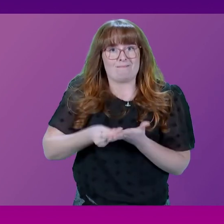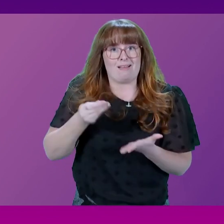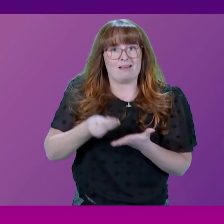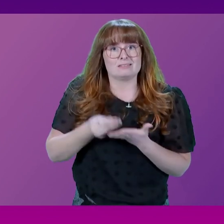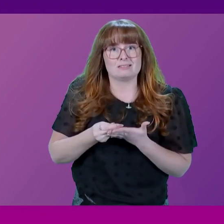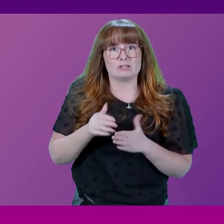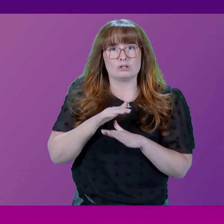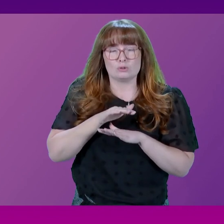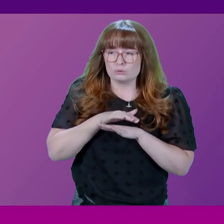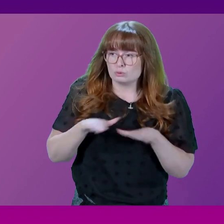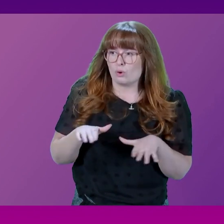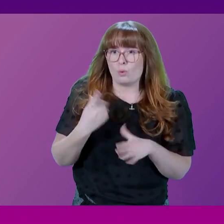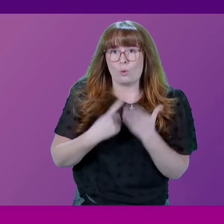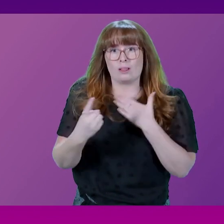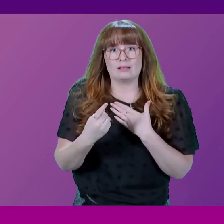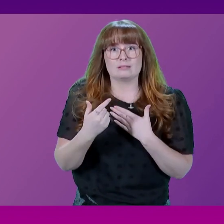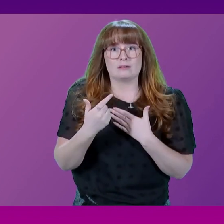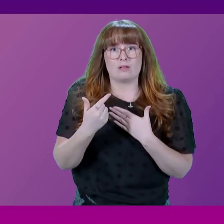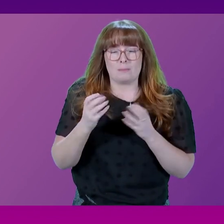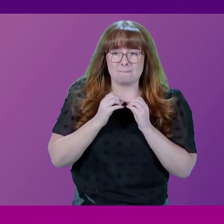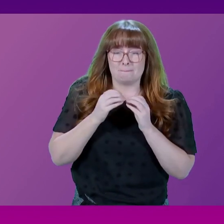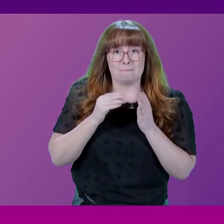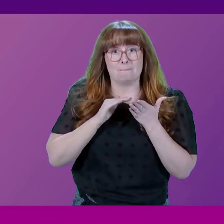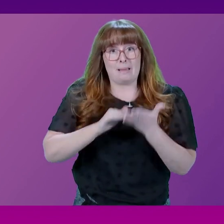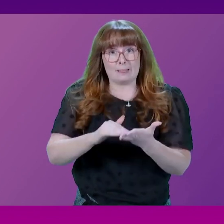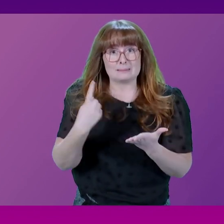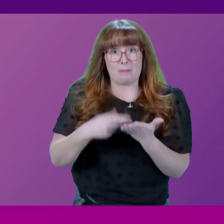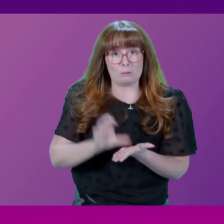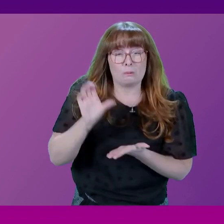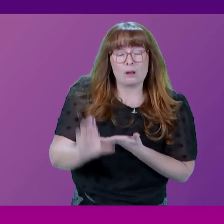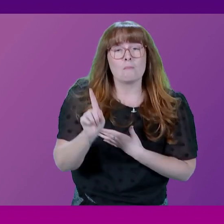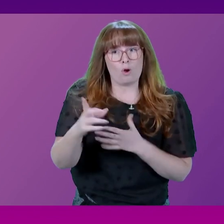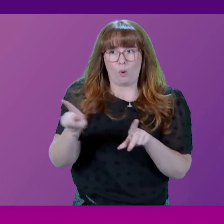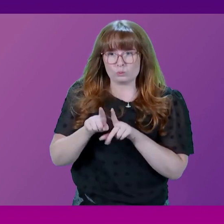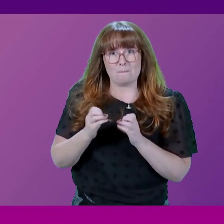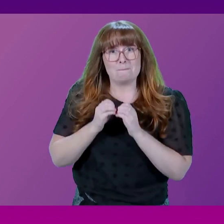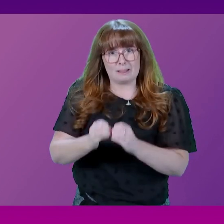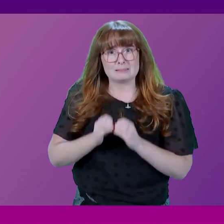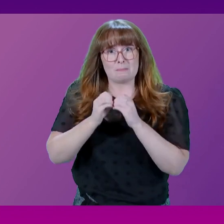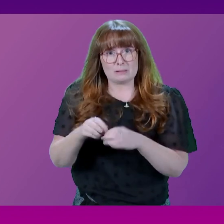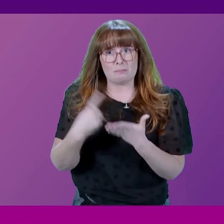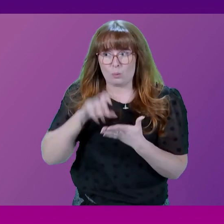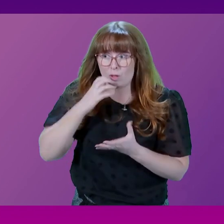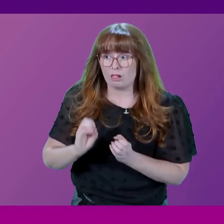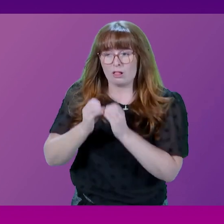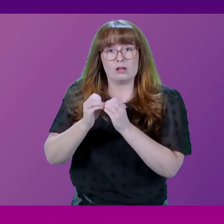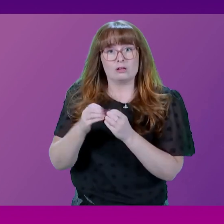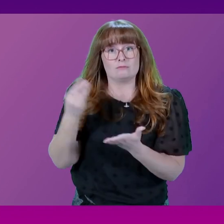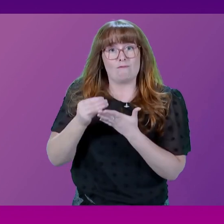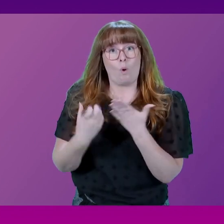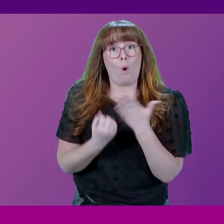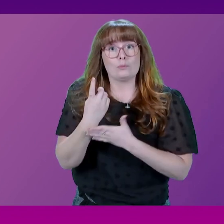only, of course, the £750 million in revenues to the public purse, but the billions of pounds that it will create in terms of opportunity